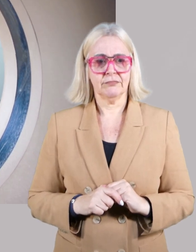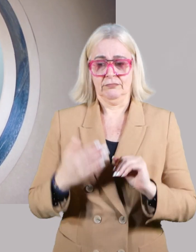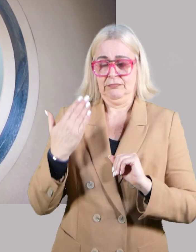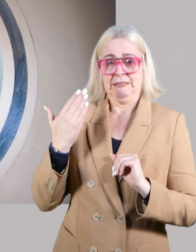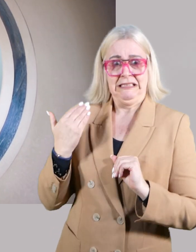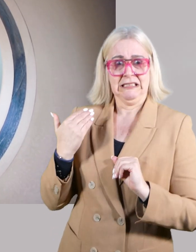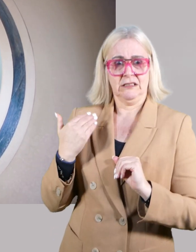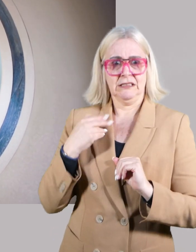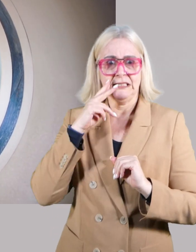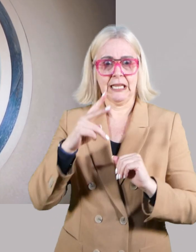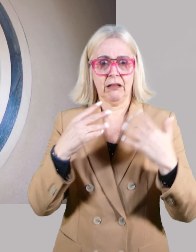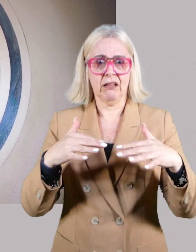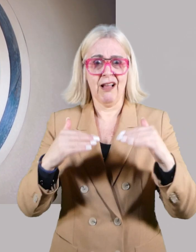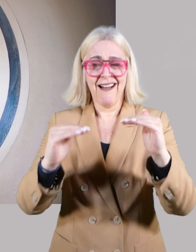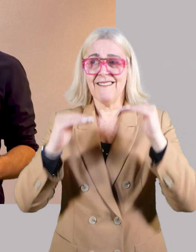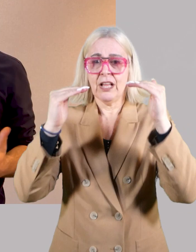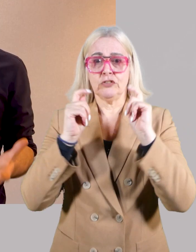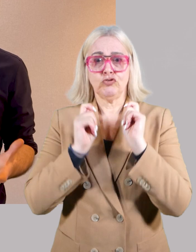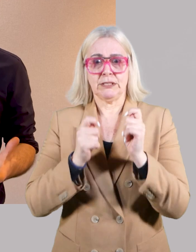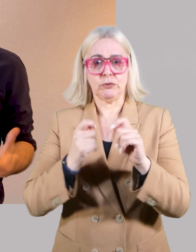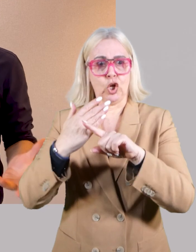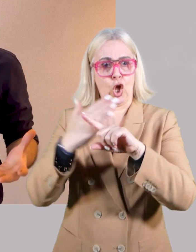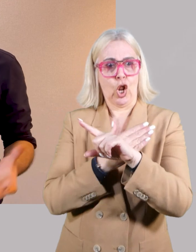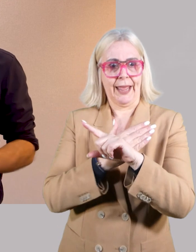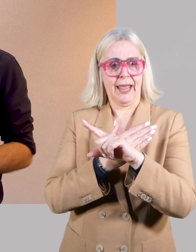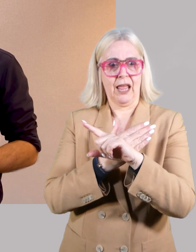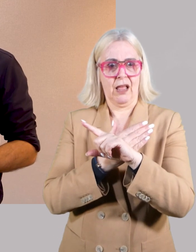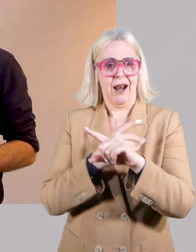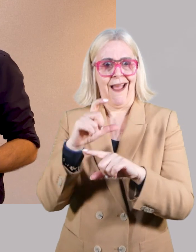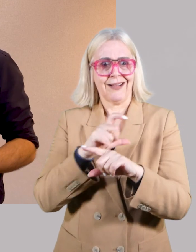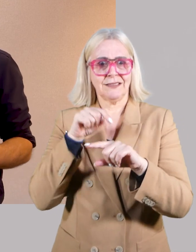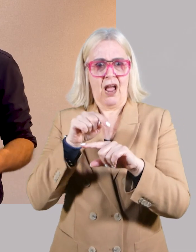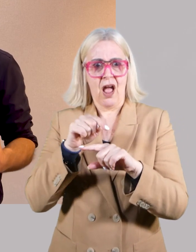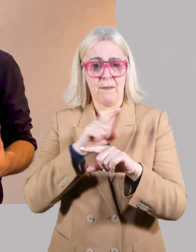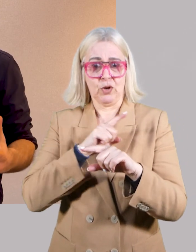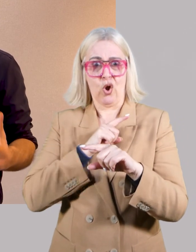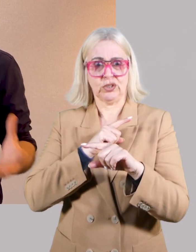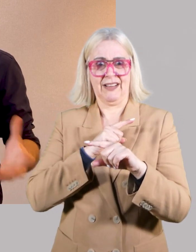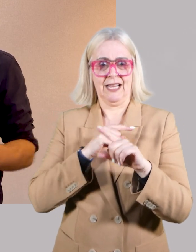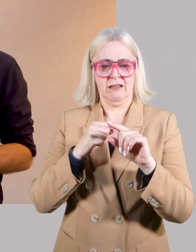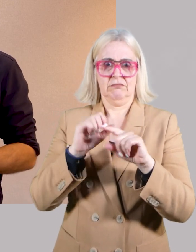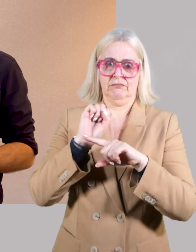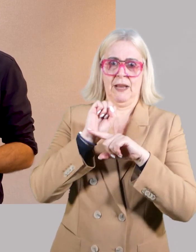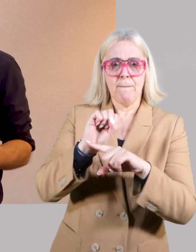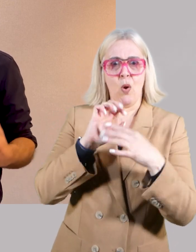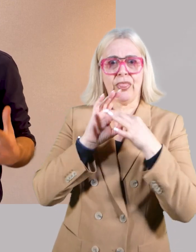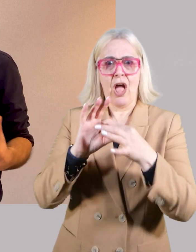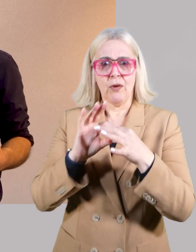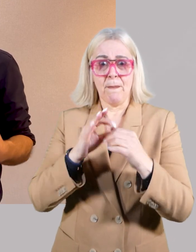In recent years, we have witnessed the remarkable advancement in the treatment of early stage nose muscle lung cancer, mainly due to